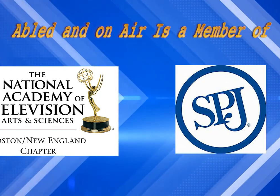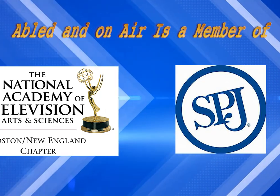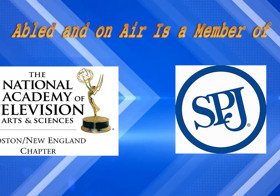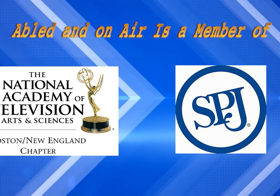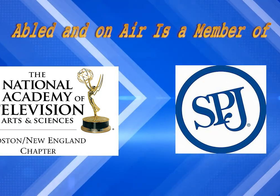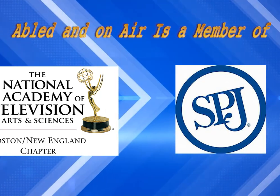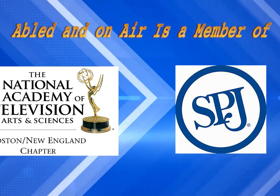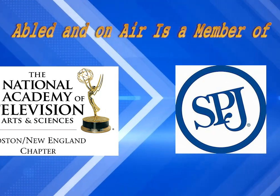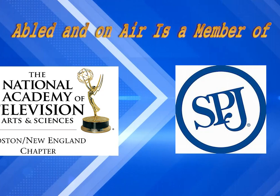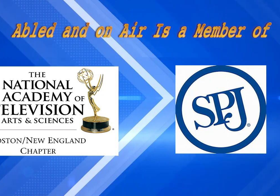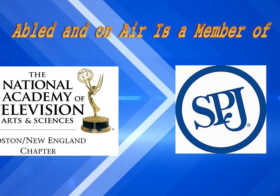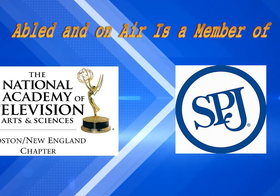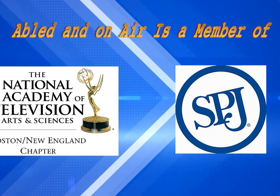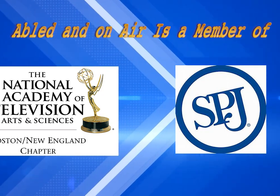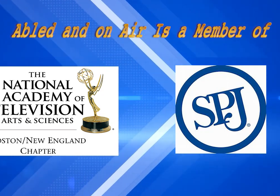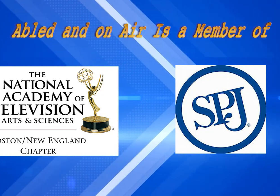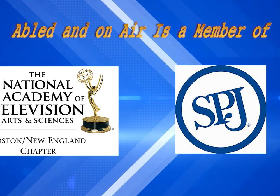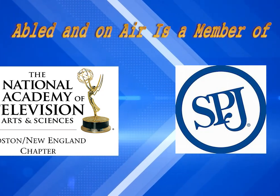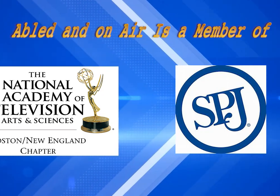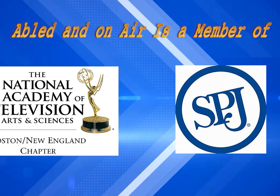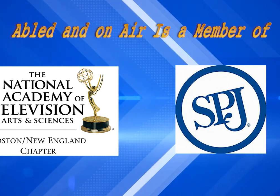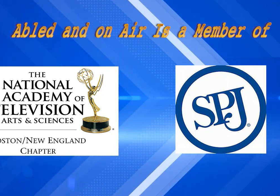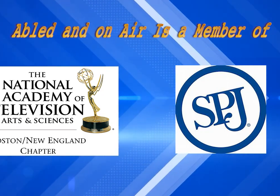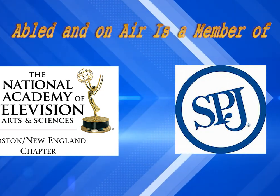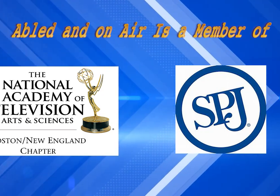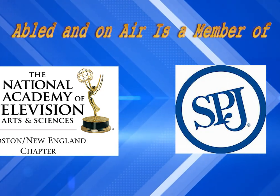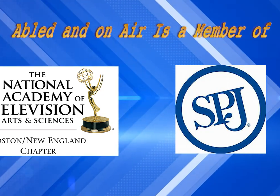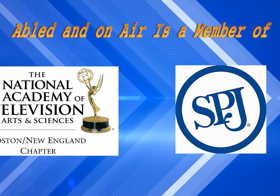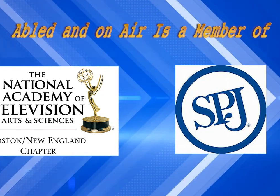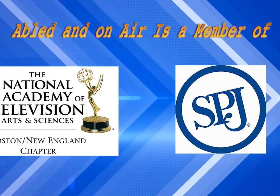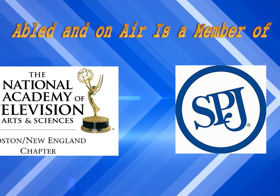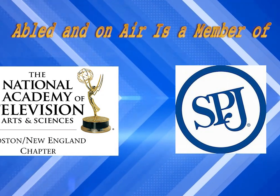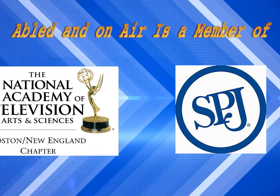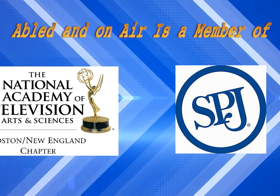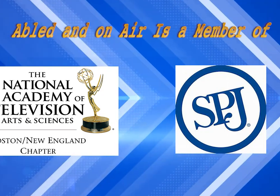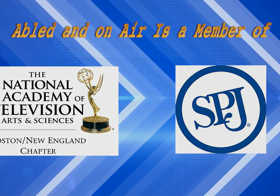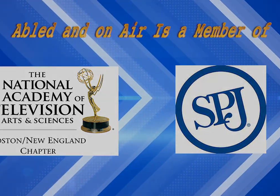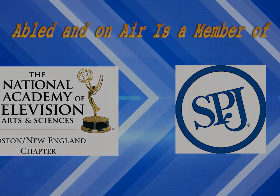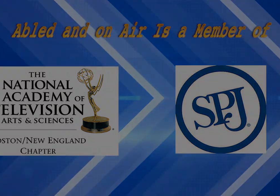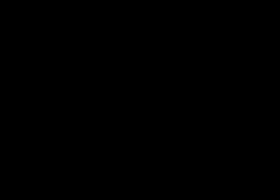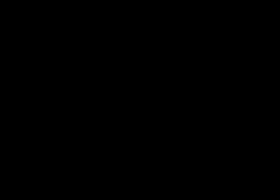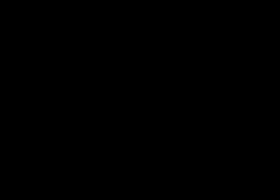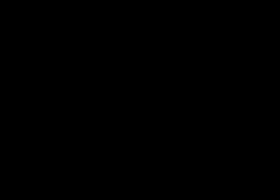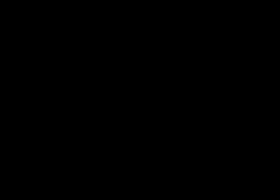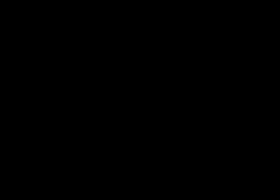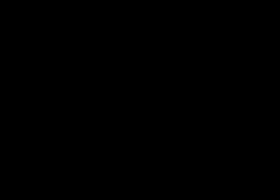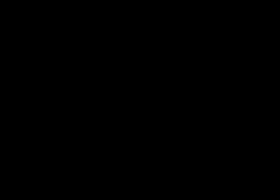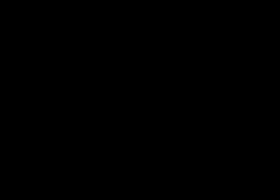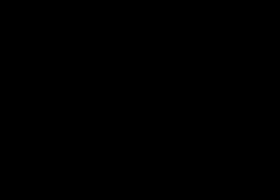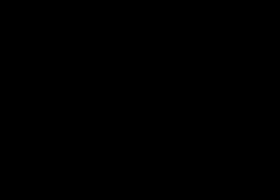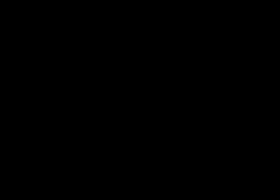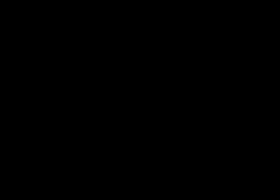chapter, and the Society of Professional Journalists.ridge